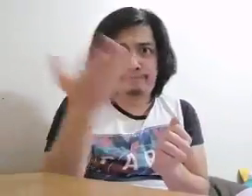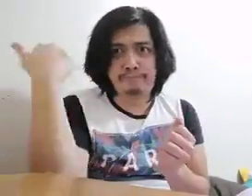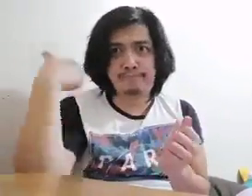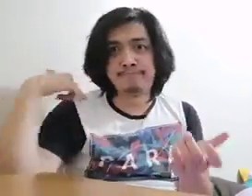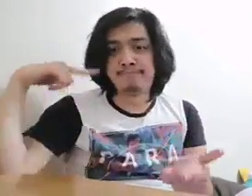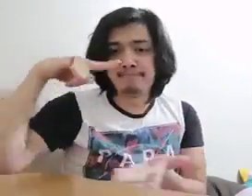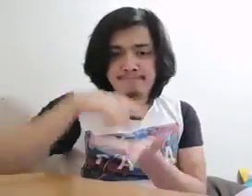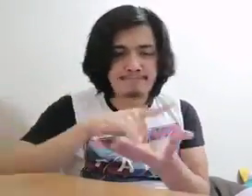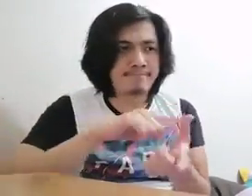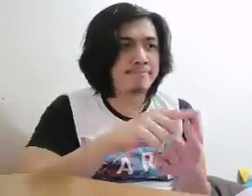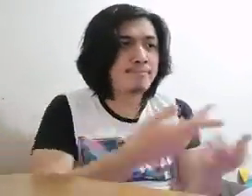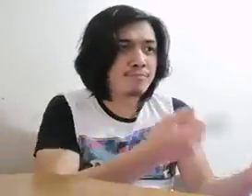The mid is the mode.